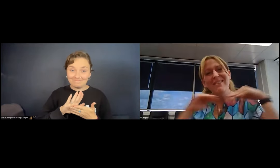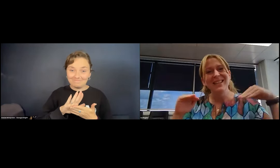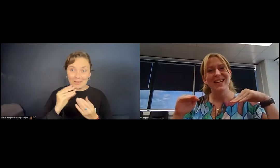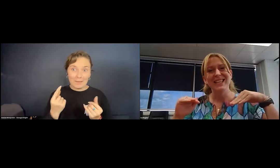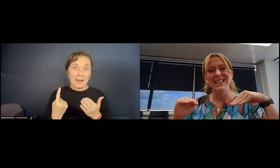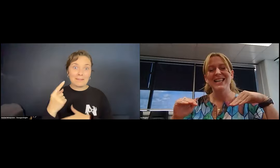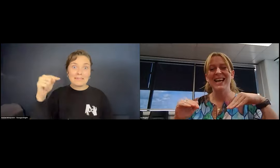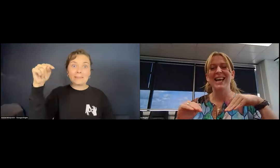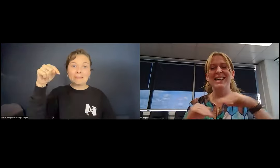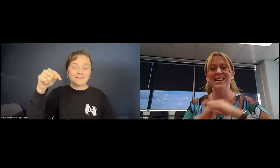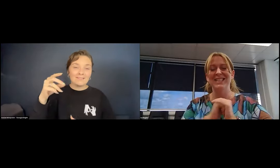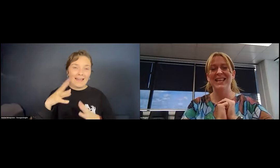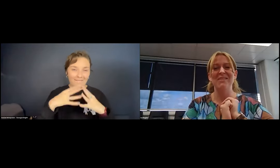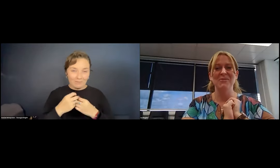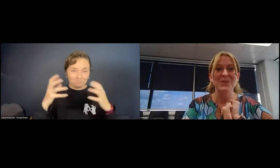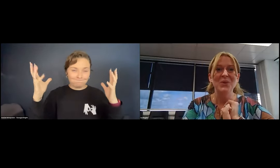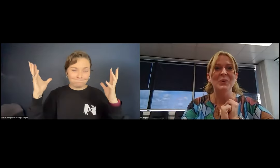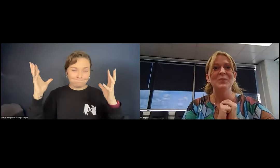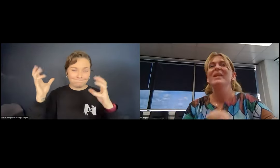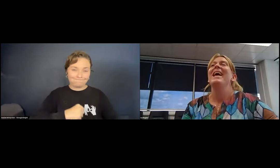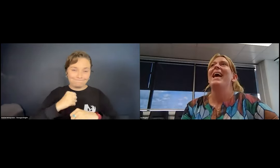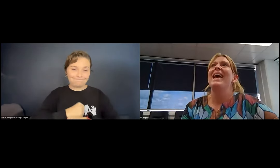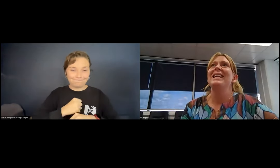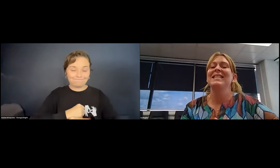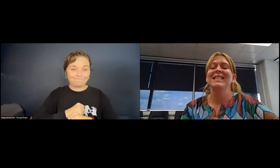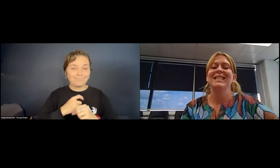That's when everything shut down and locked down for us all.